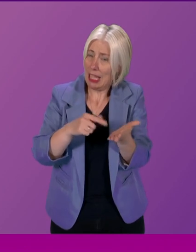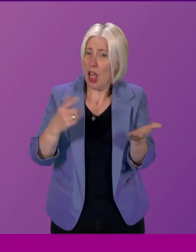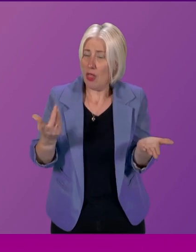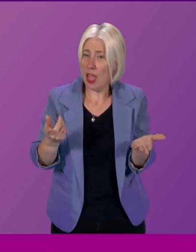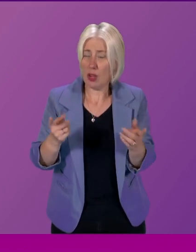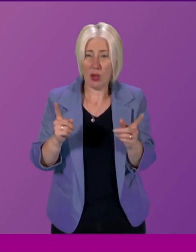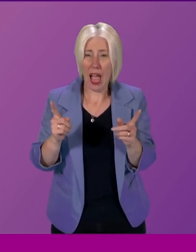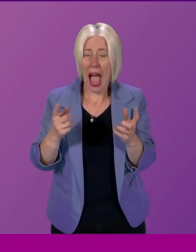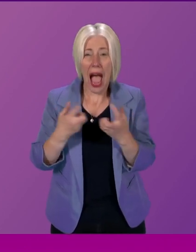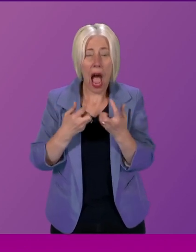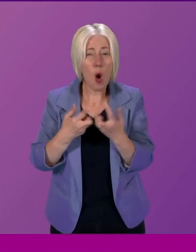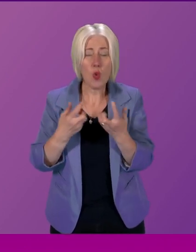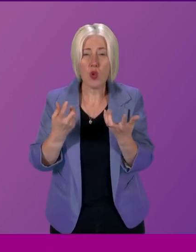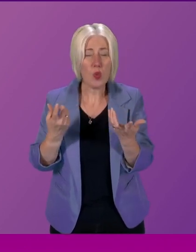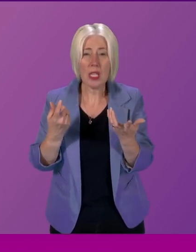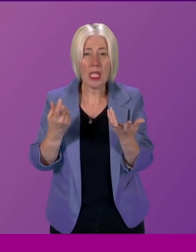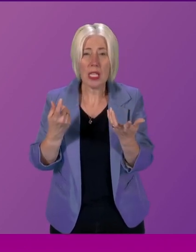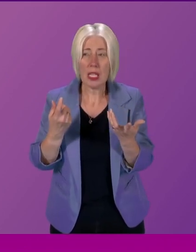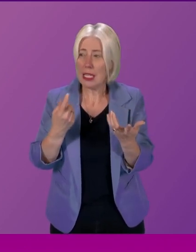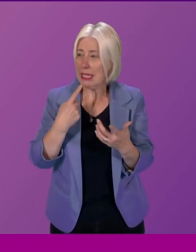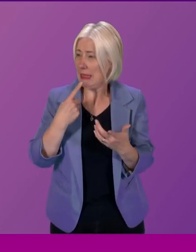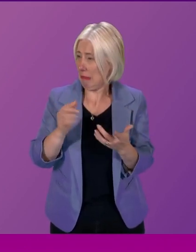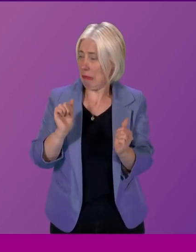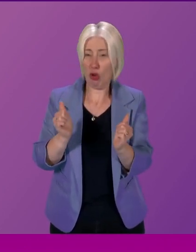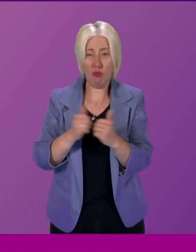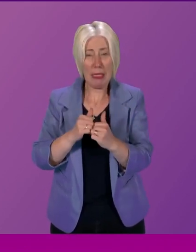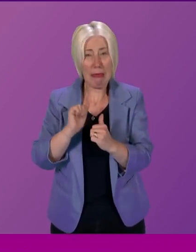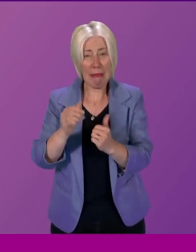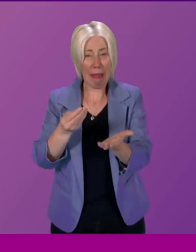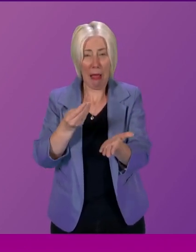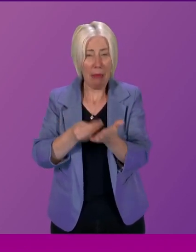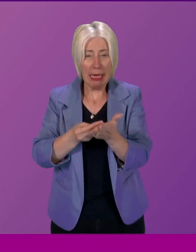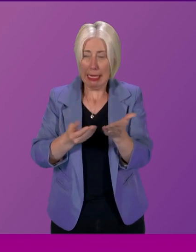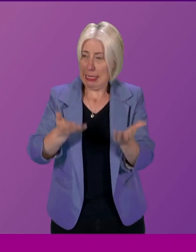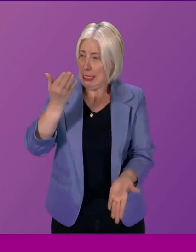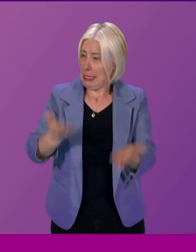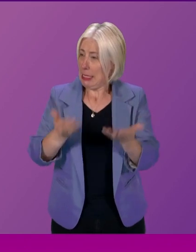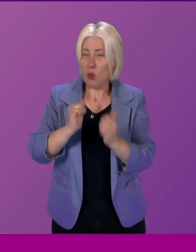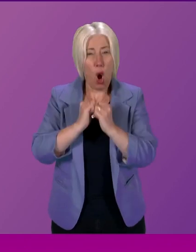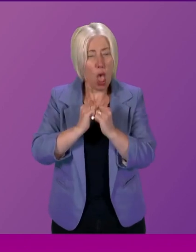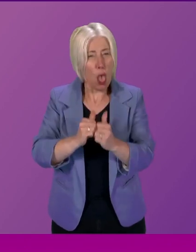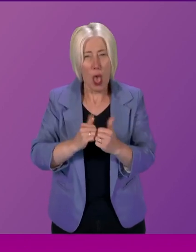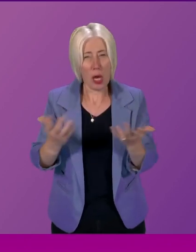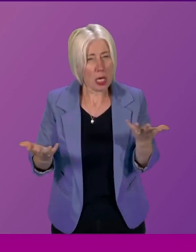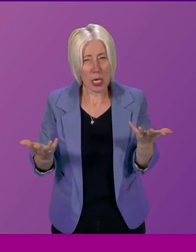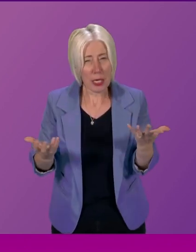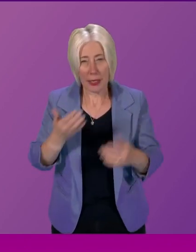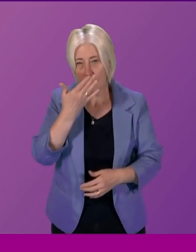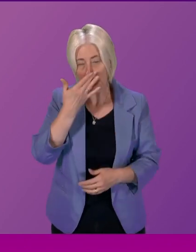the proliferation of commissioners within the parliament the two things seem to sit at odds with each other Edwin Bounton